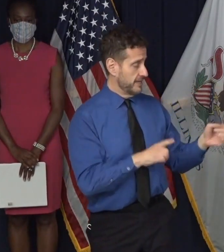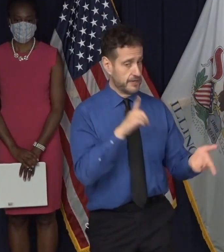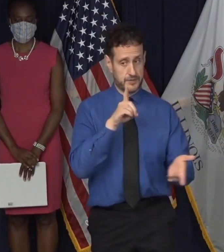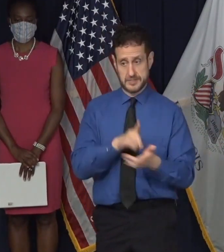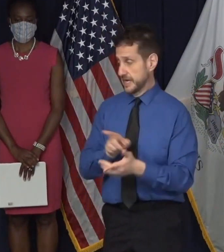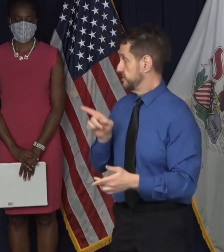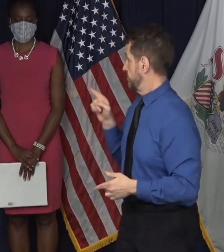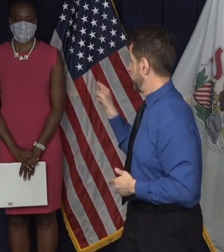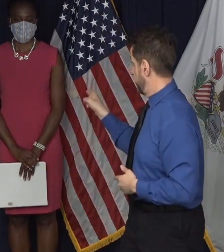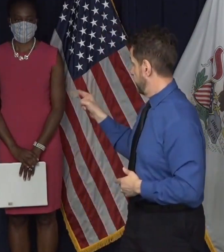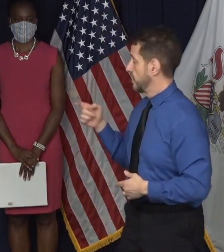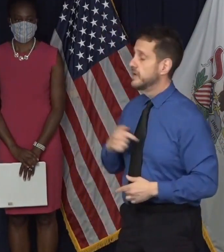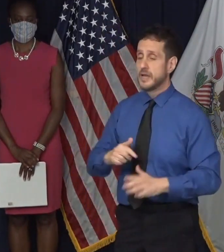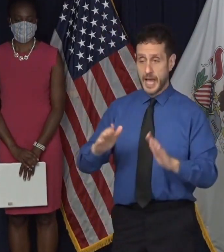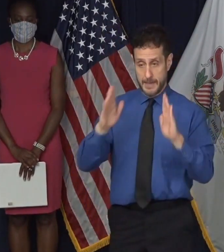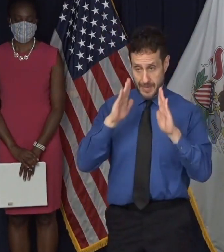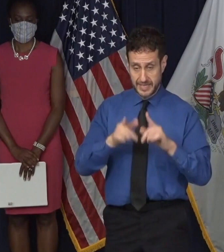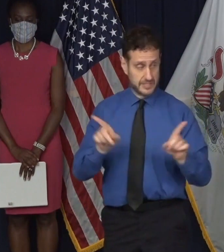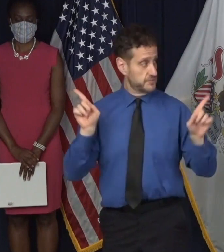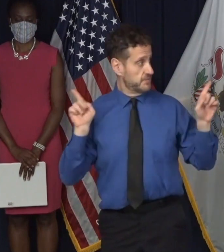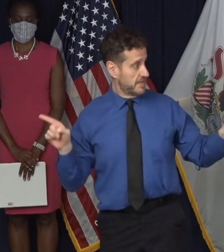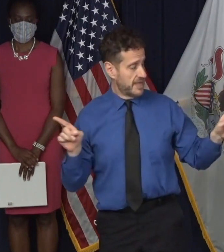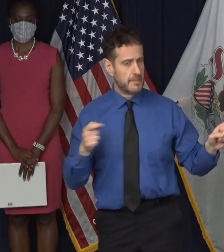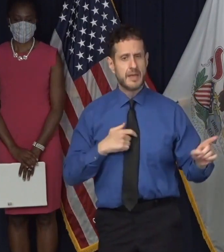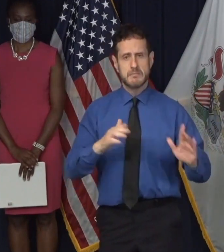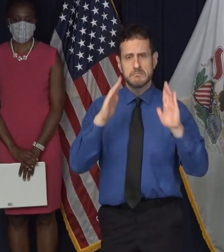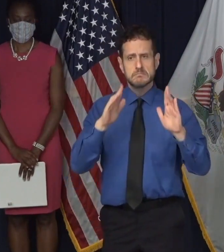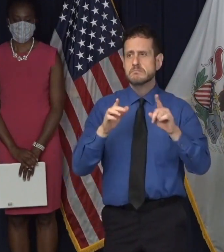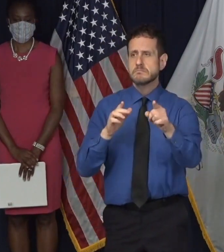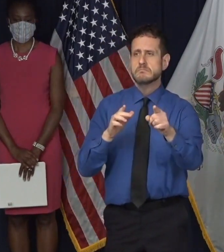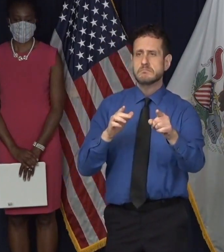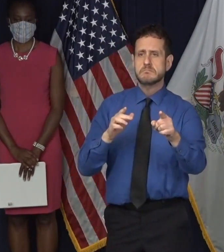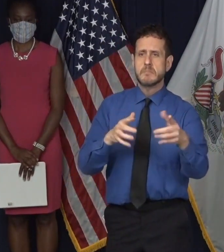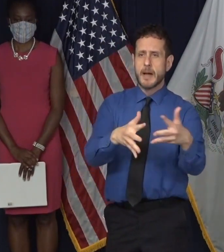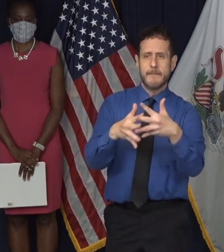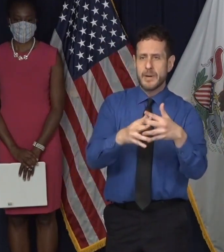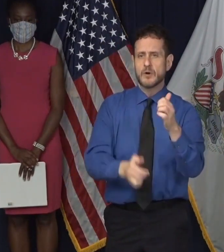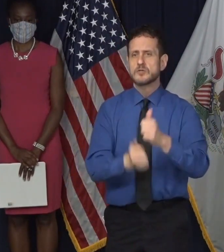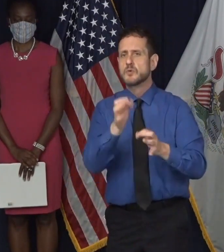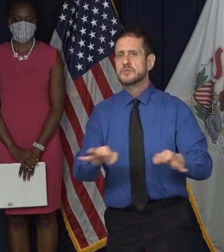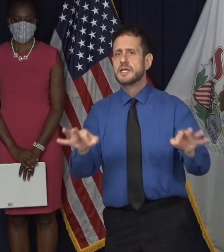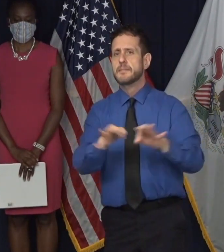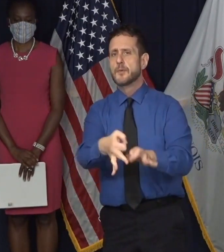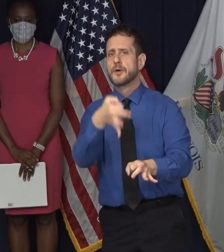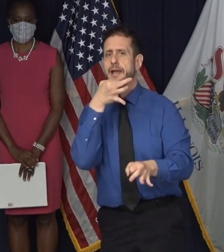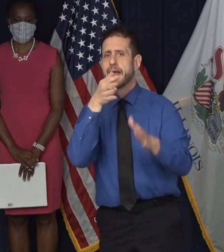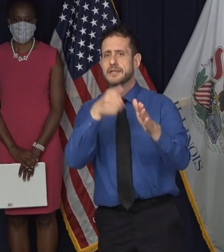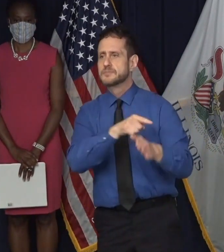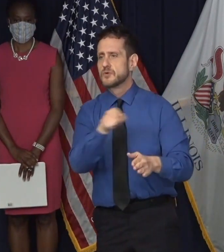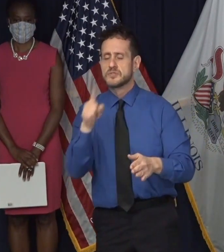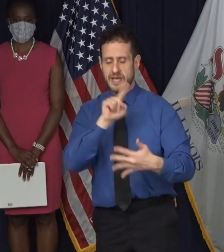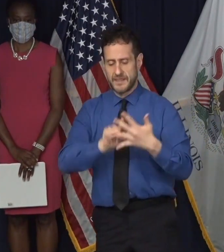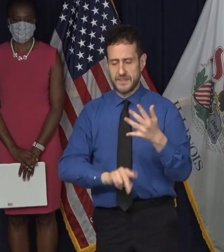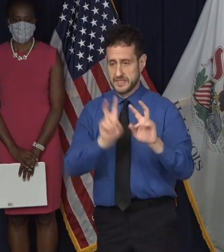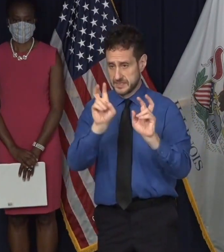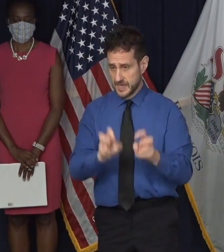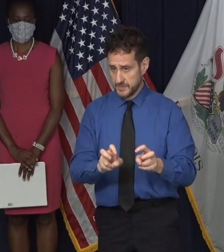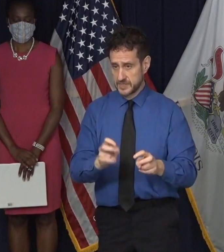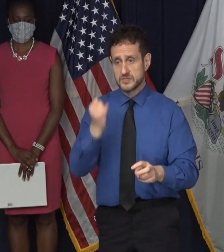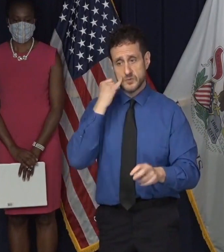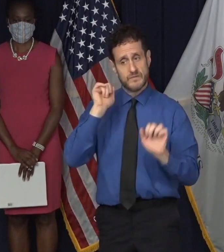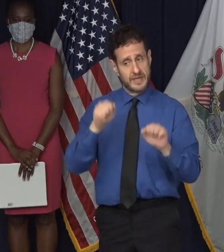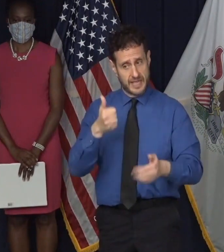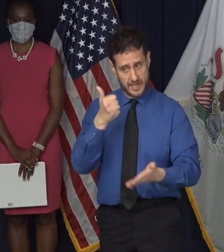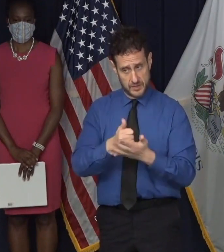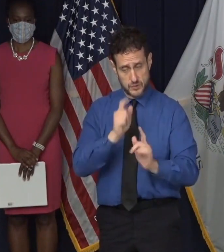them and to literally some of the nation's, you know, most important experts on these topics. So if I may, to